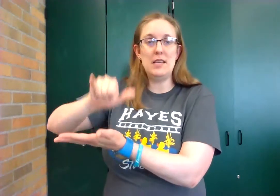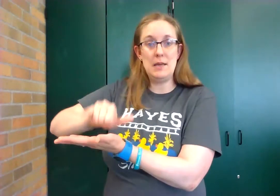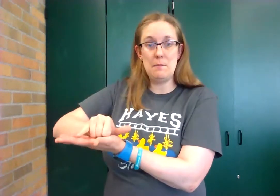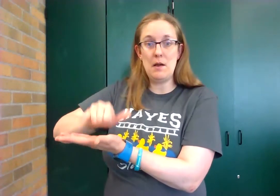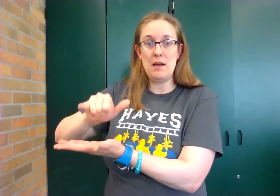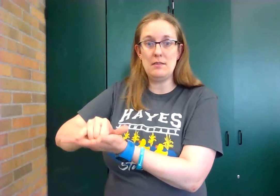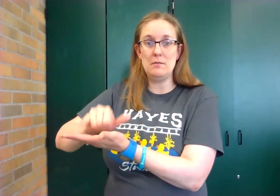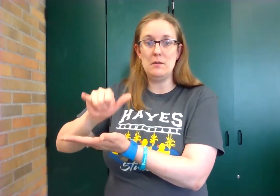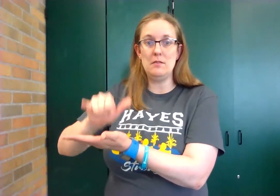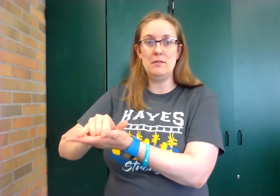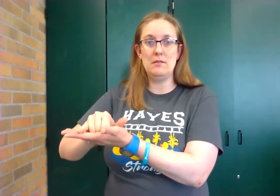impossible